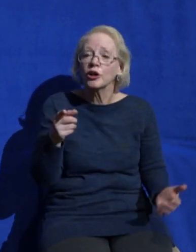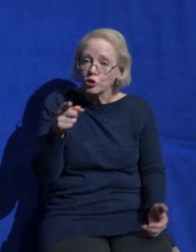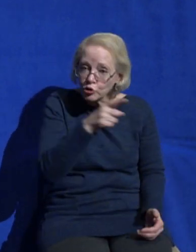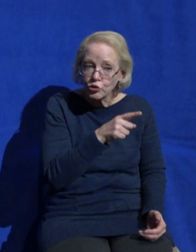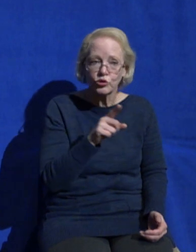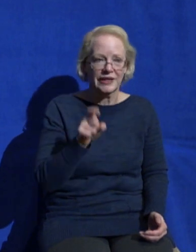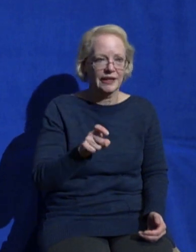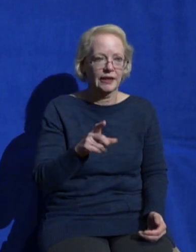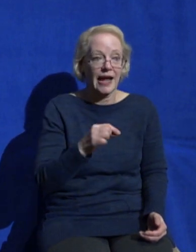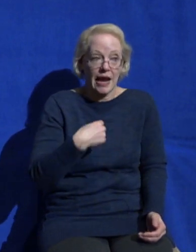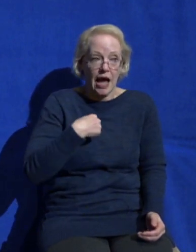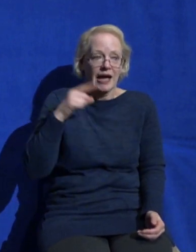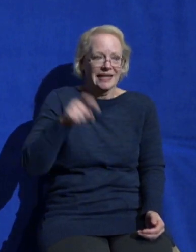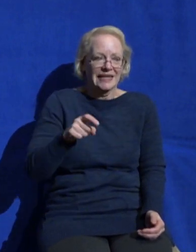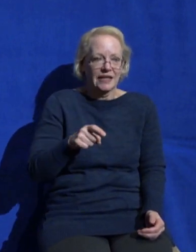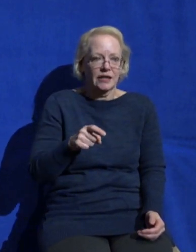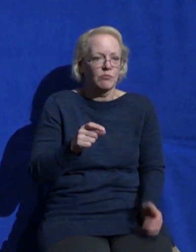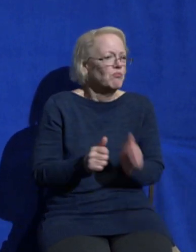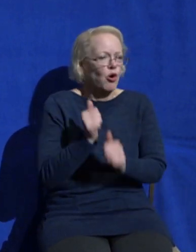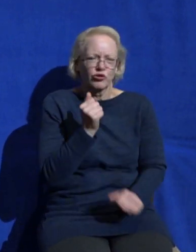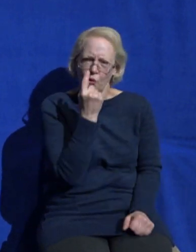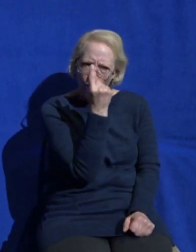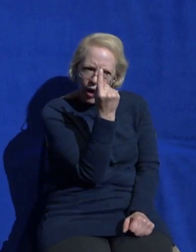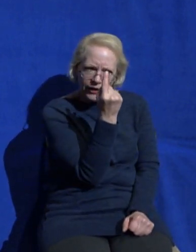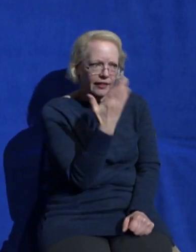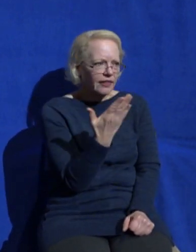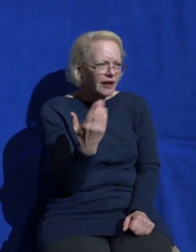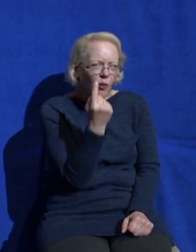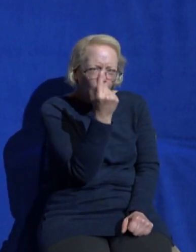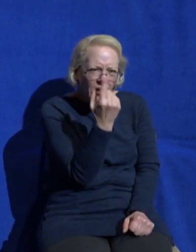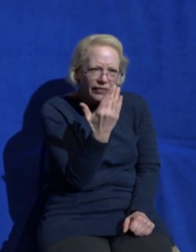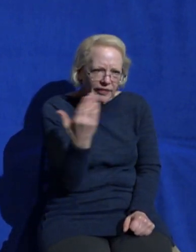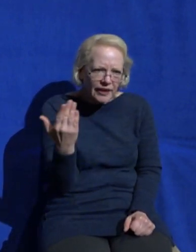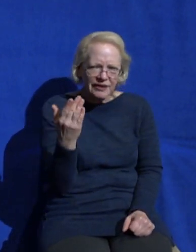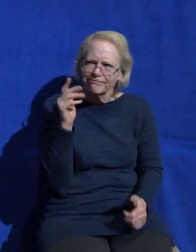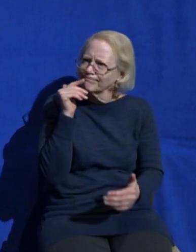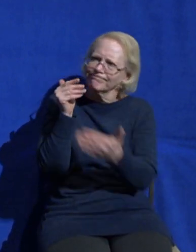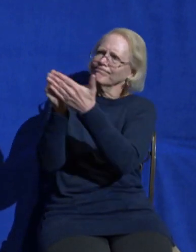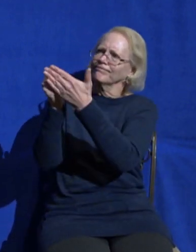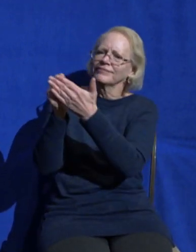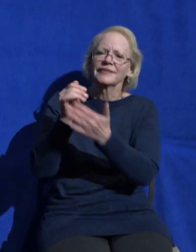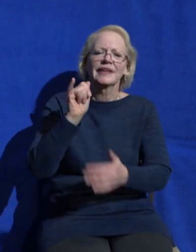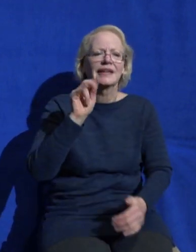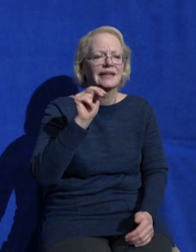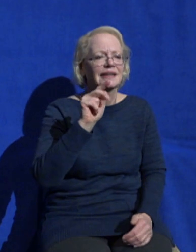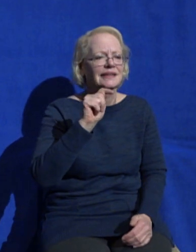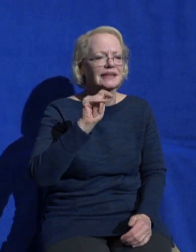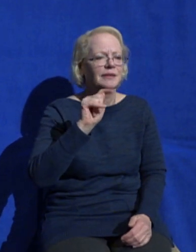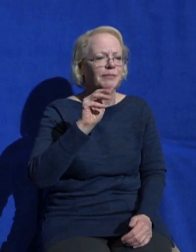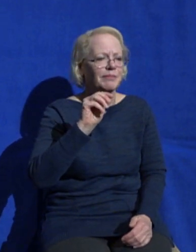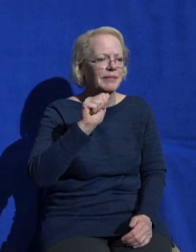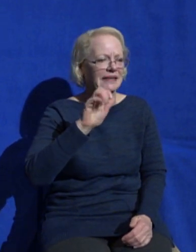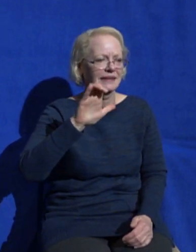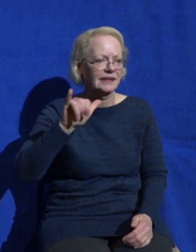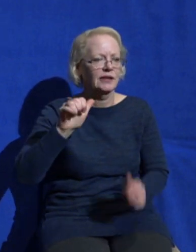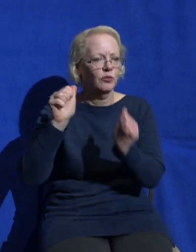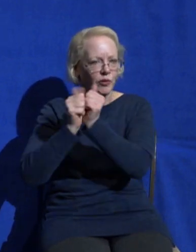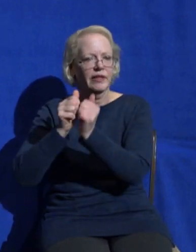so the invitation the challenge is for you and I to make intimacy with God the number